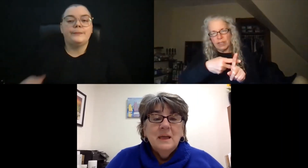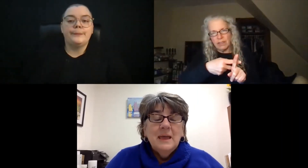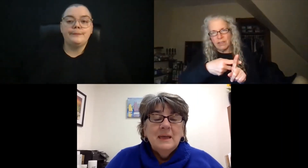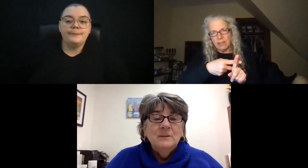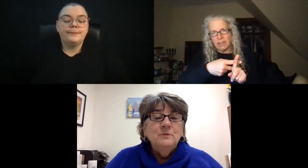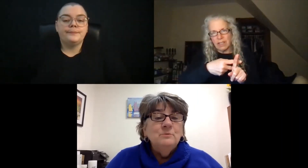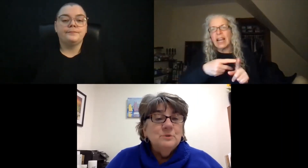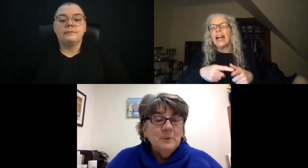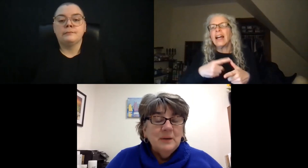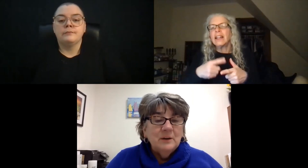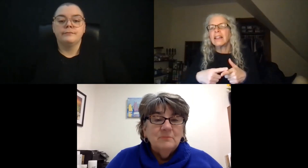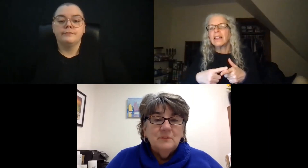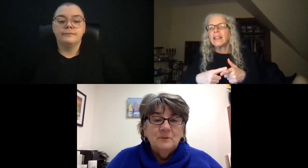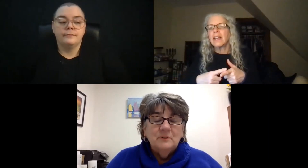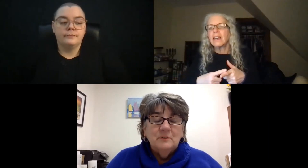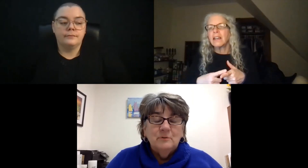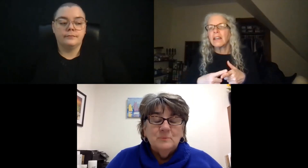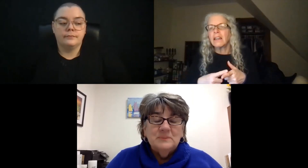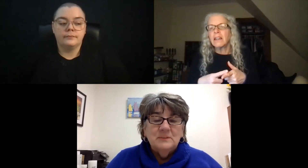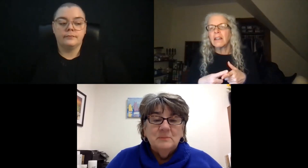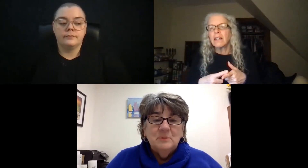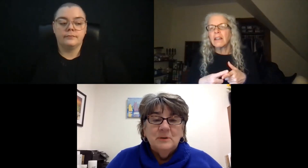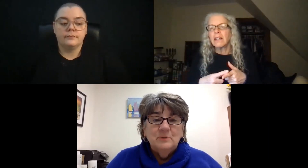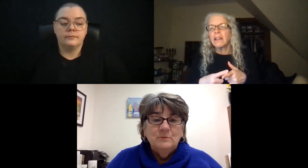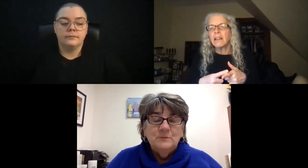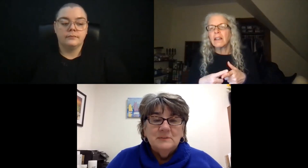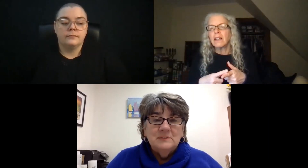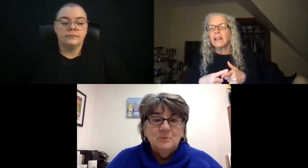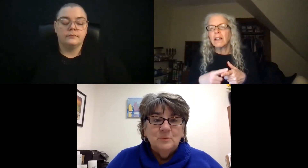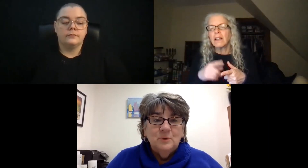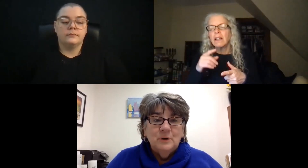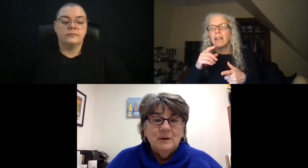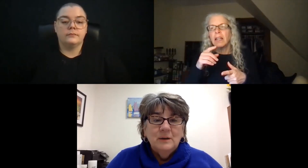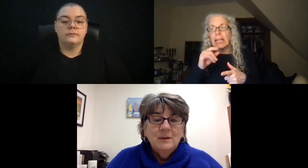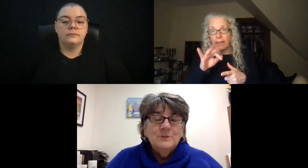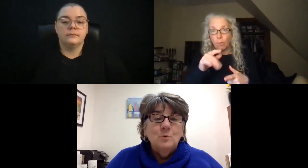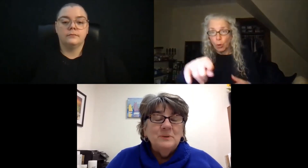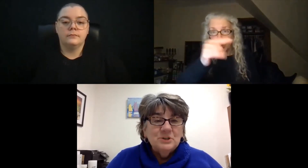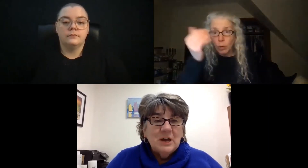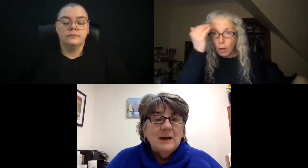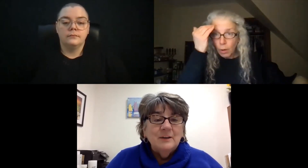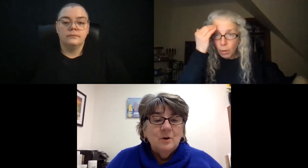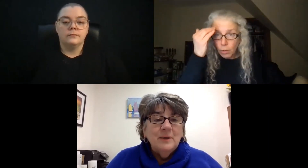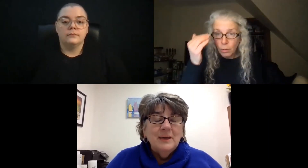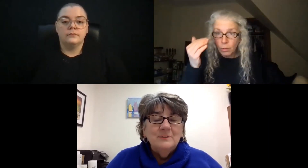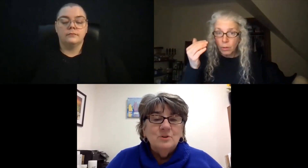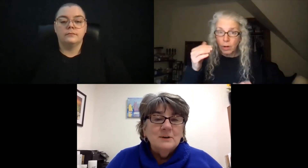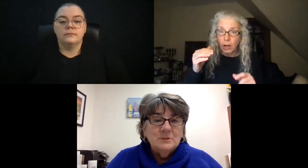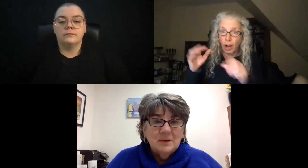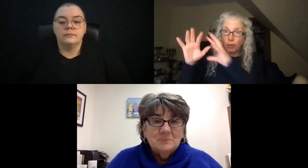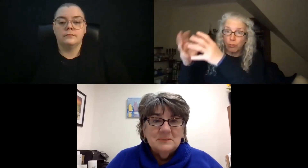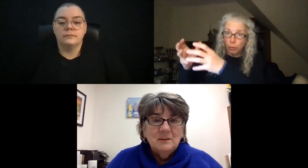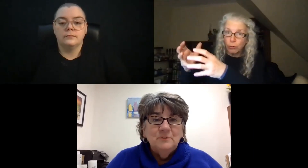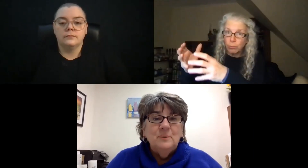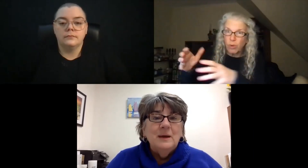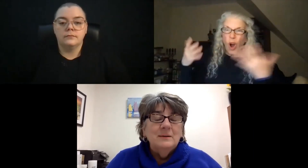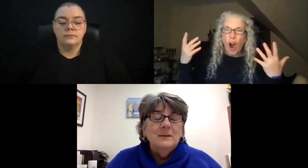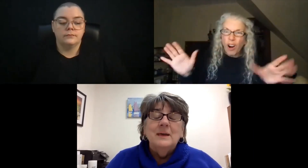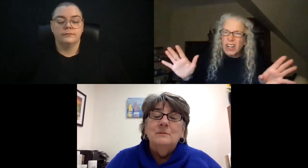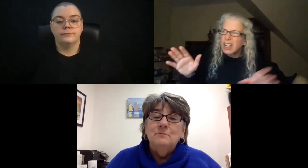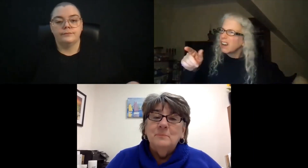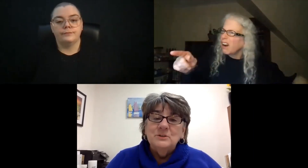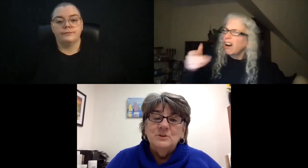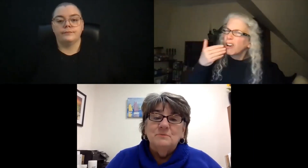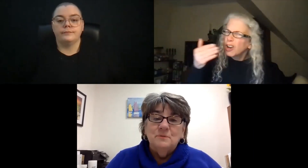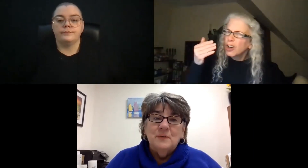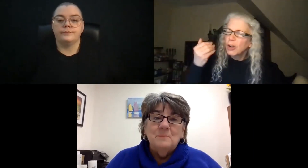And if you do hear of other groups in the community who have done some good work. Don't be shy. Go ahead and talk to them. See if you can